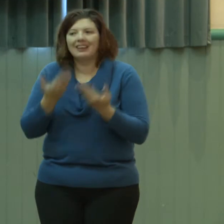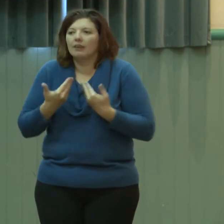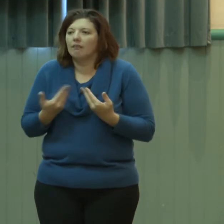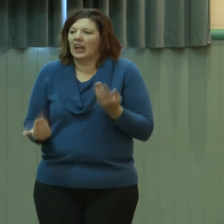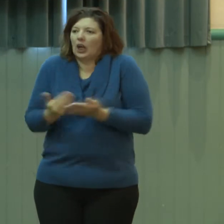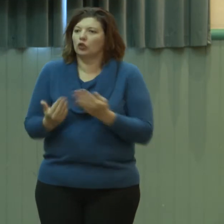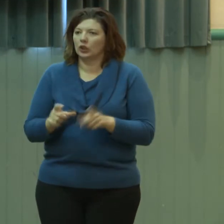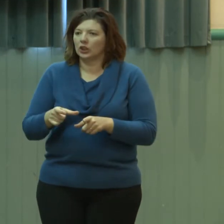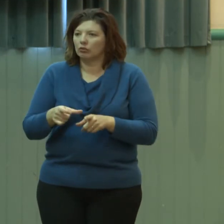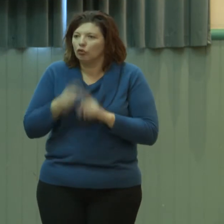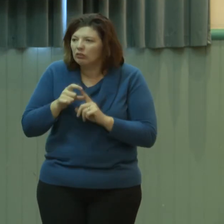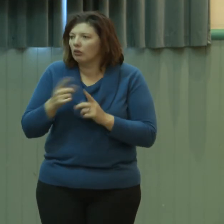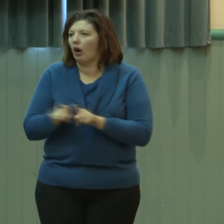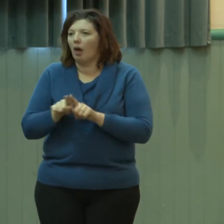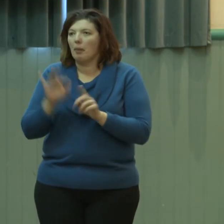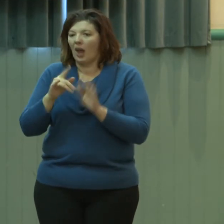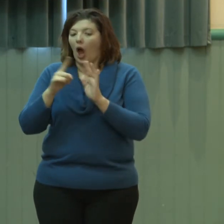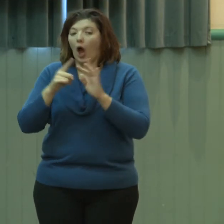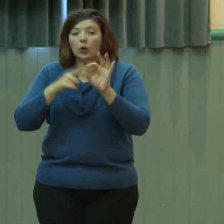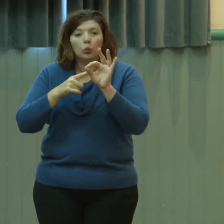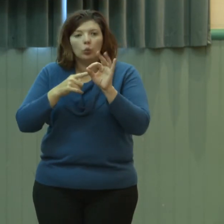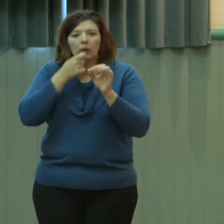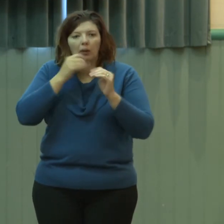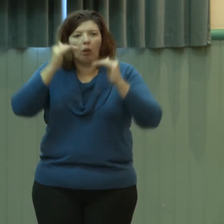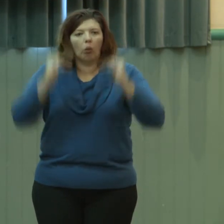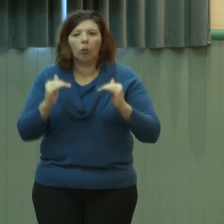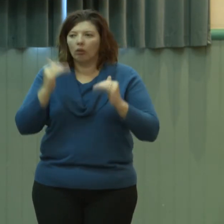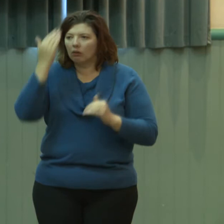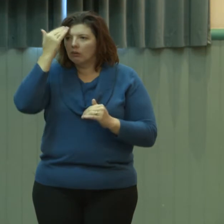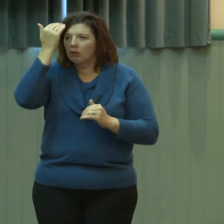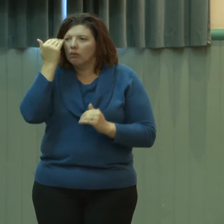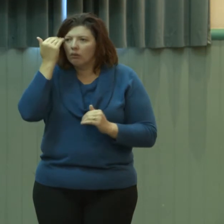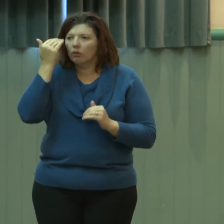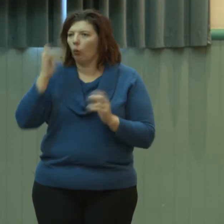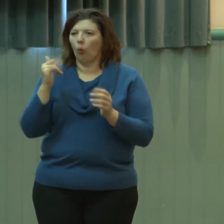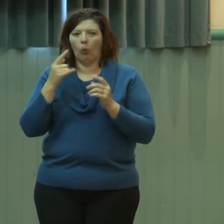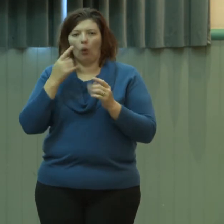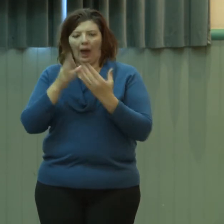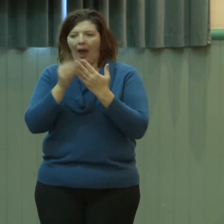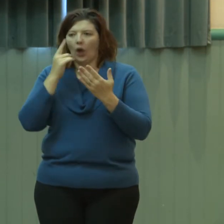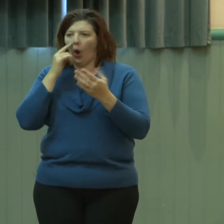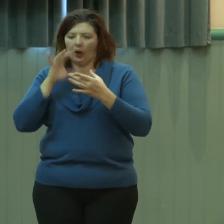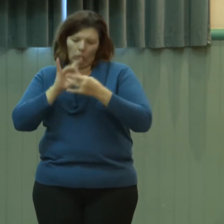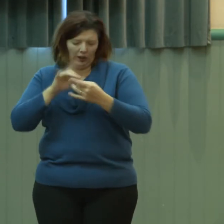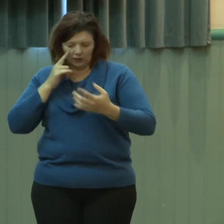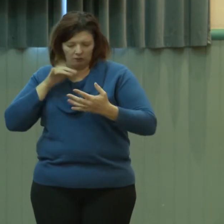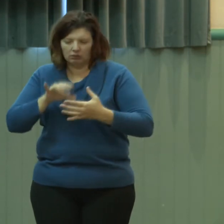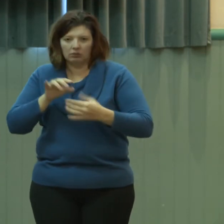your IQ, might affect you in terms of your hand-to-eye coordination, your learning abilities and